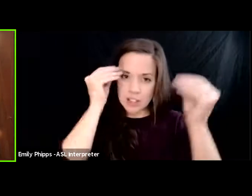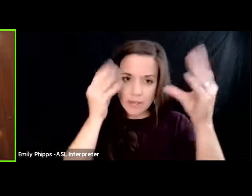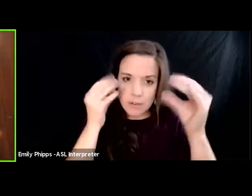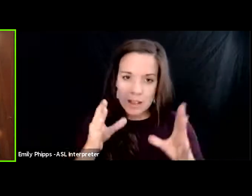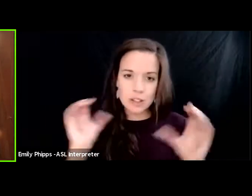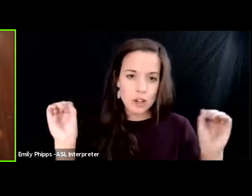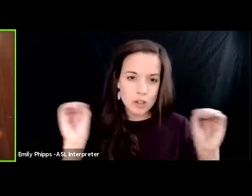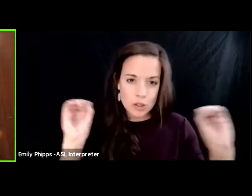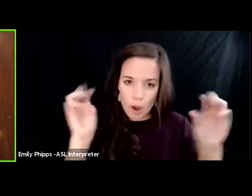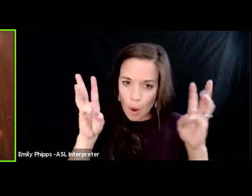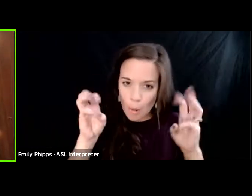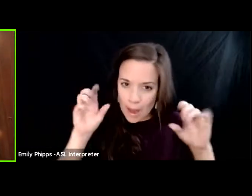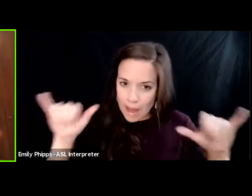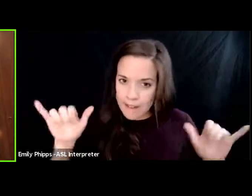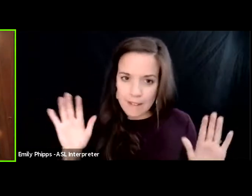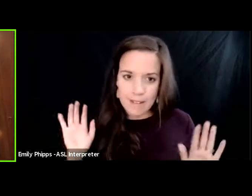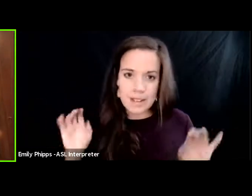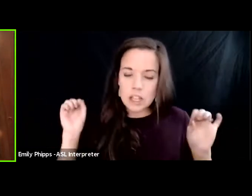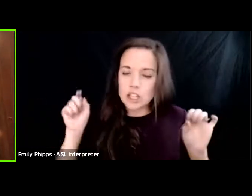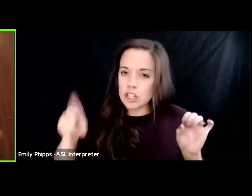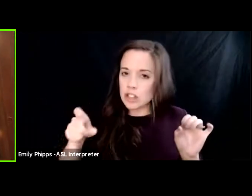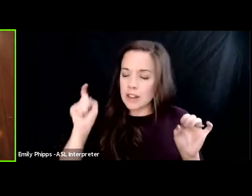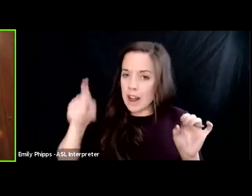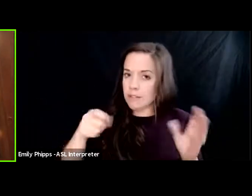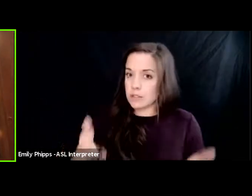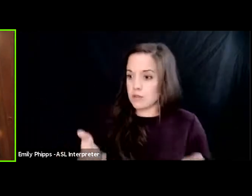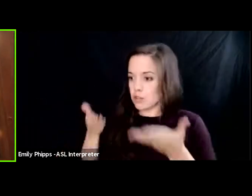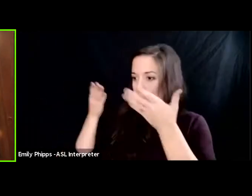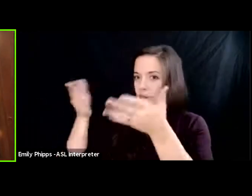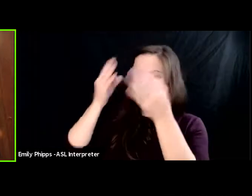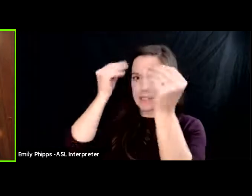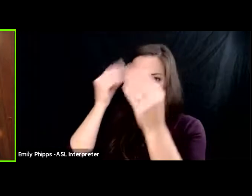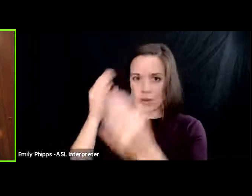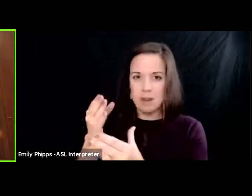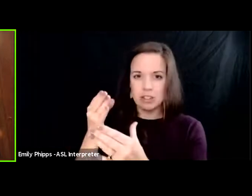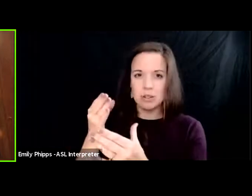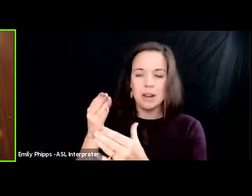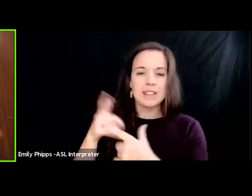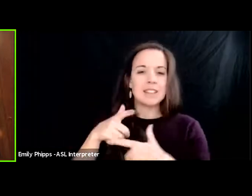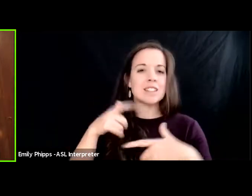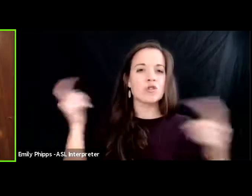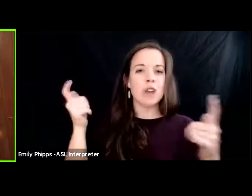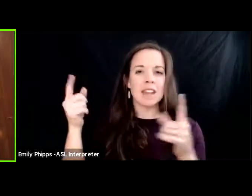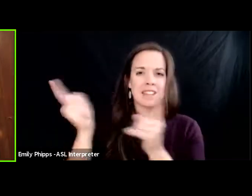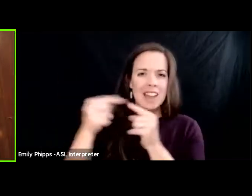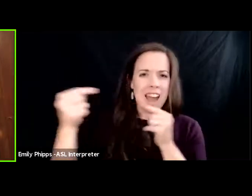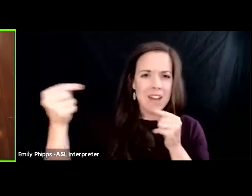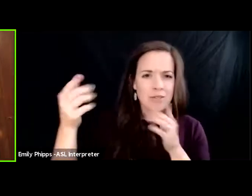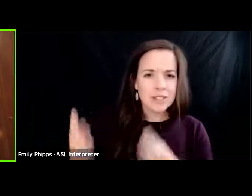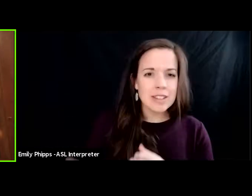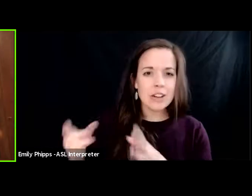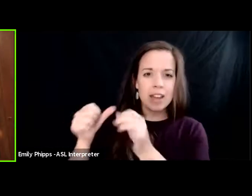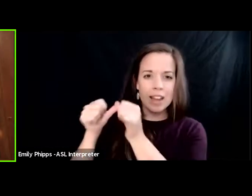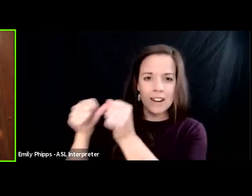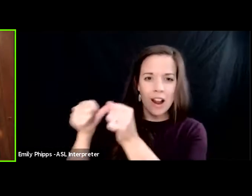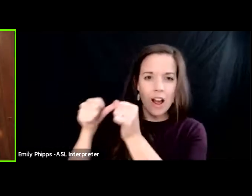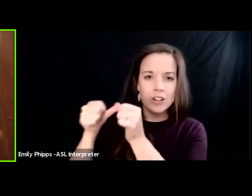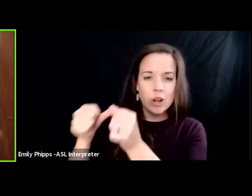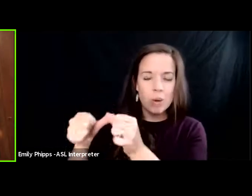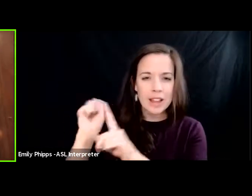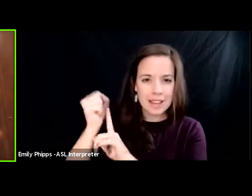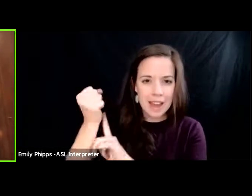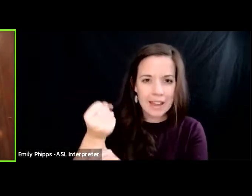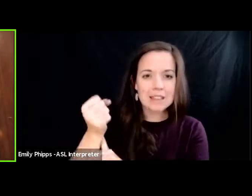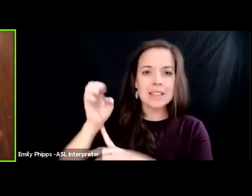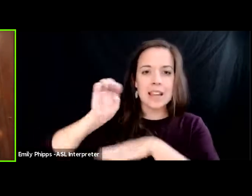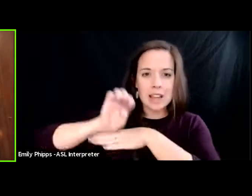he should be forced to turn this information over to his greatest adversary in an ongoing case in